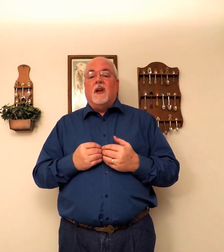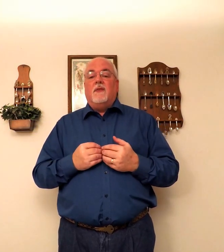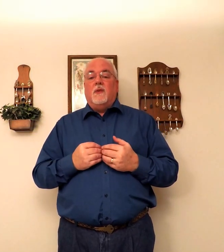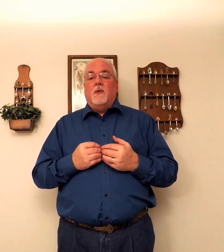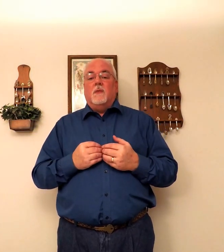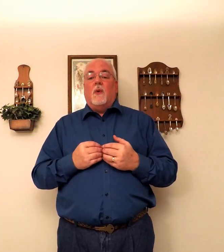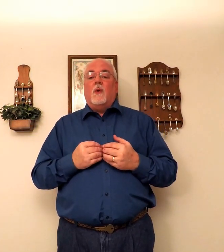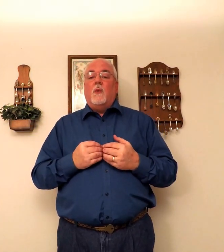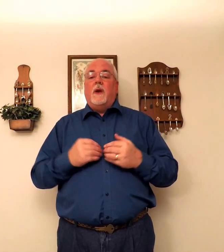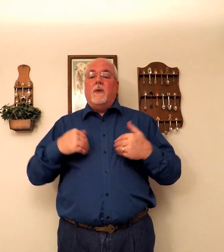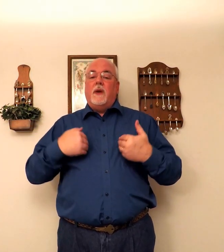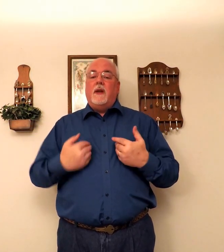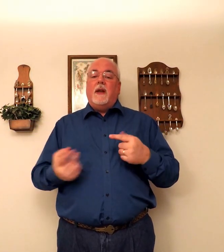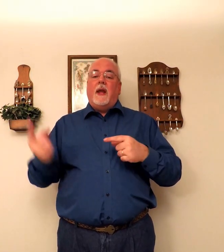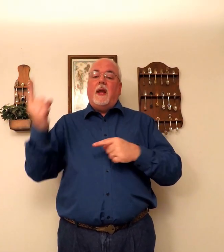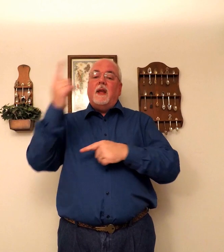a few. More weary days.